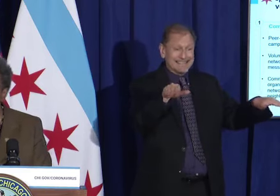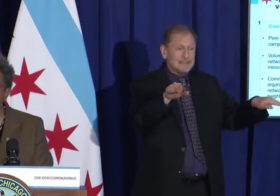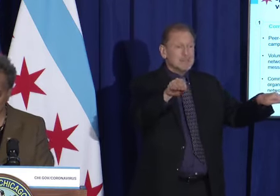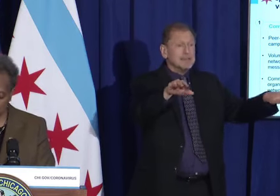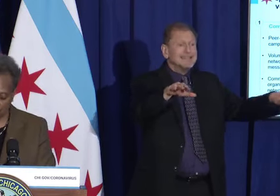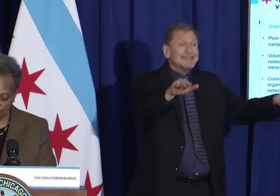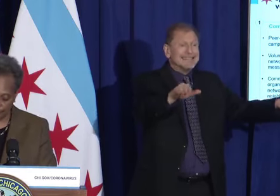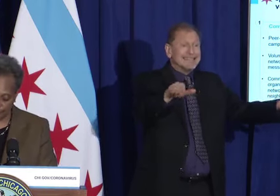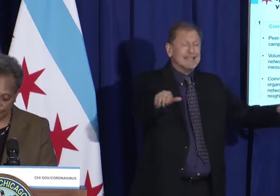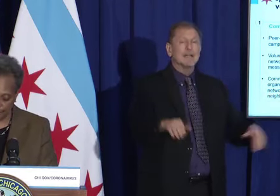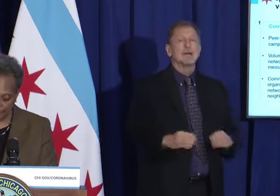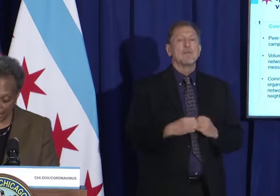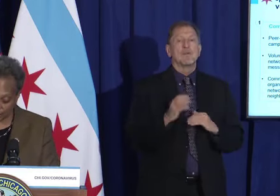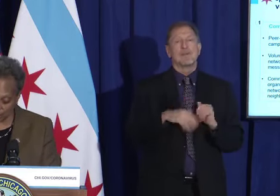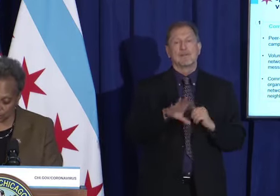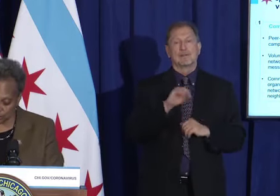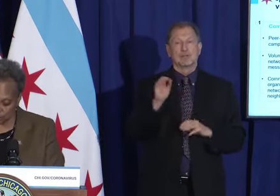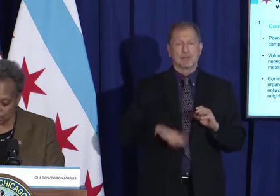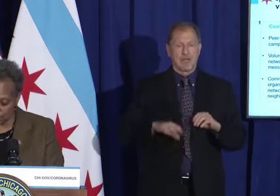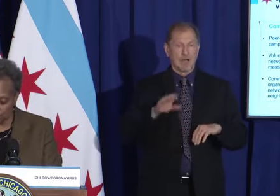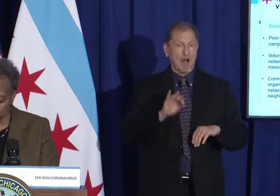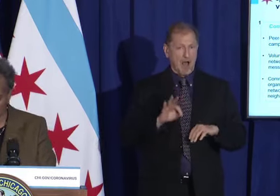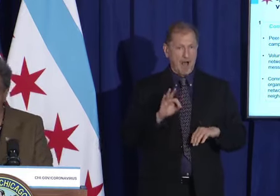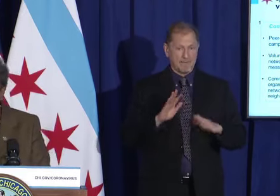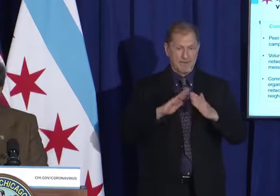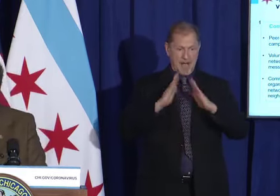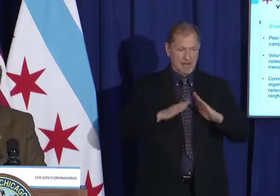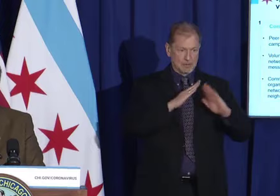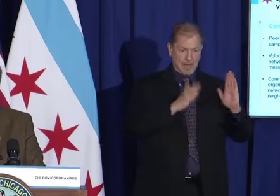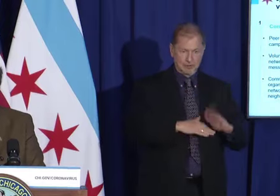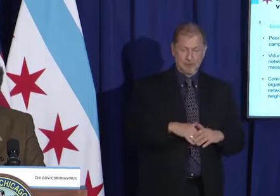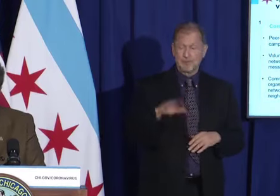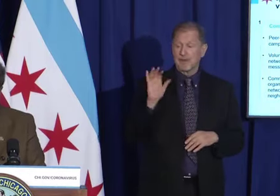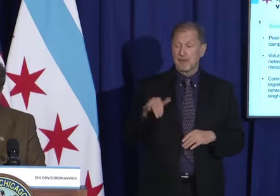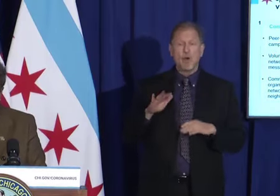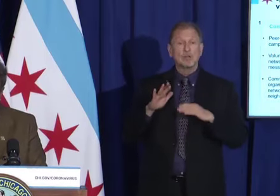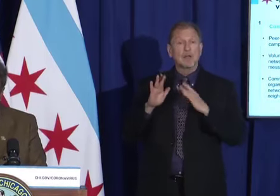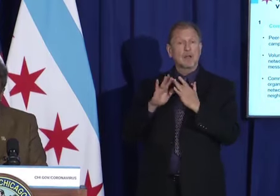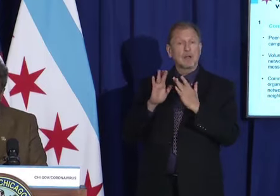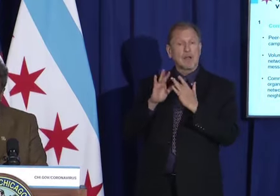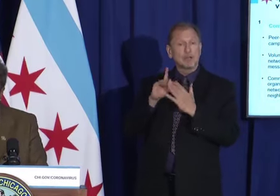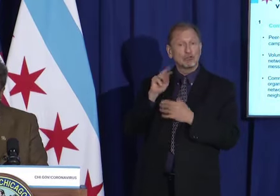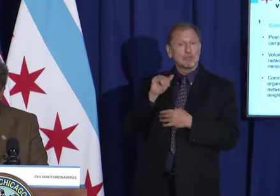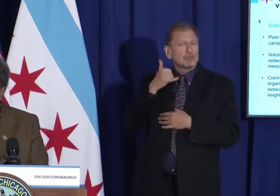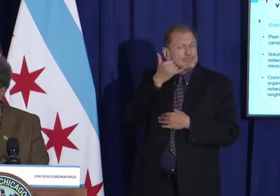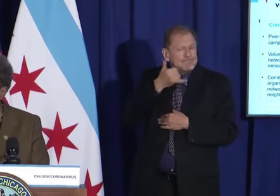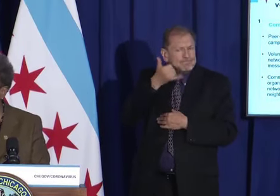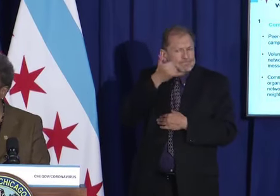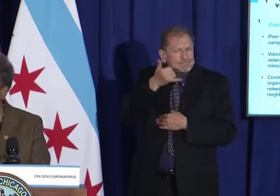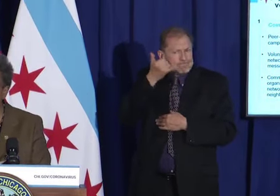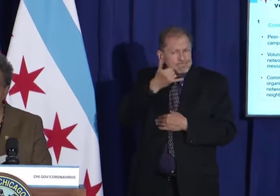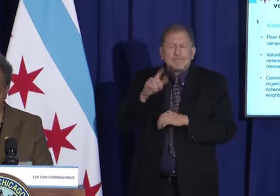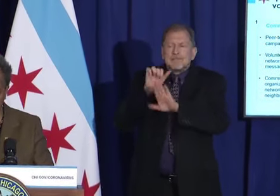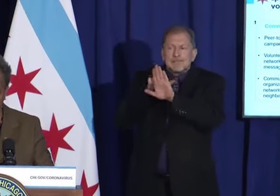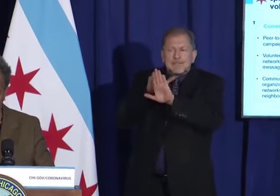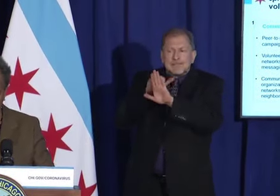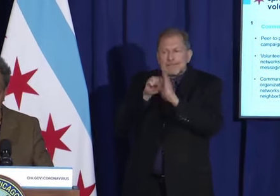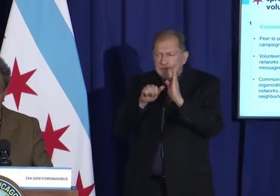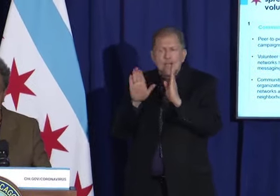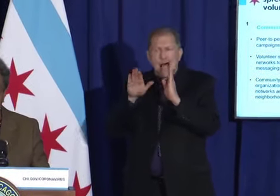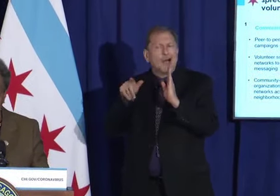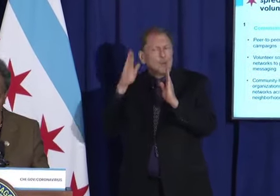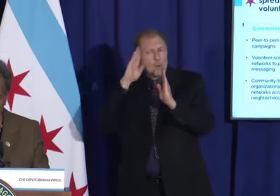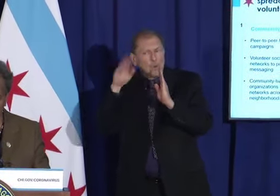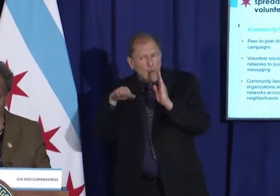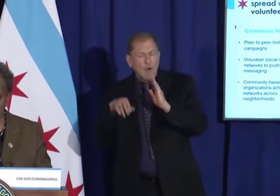households. Contract tracers will support phone banking, door knocking, and peer-to-peer text campaign.